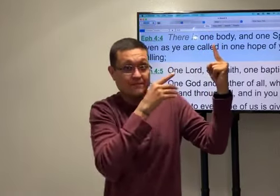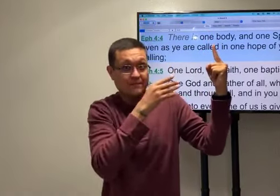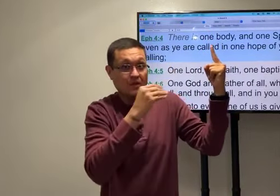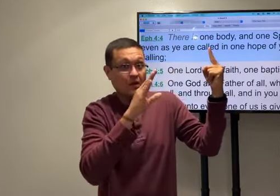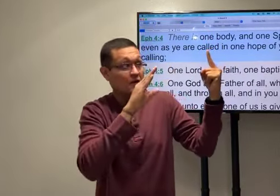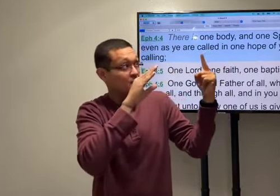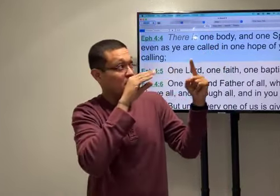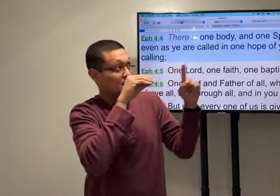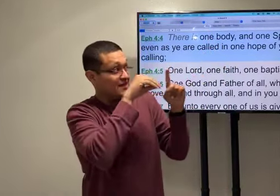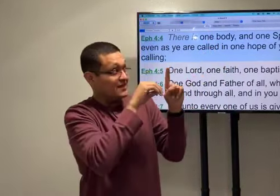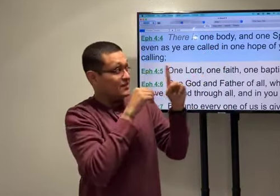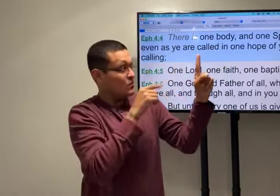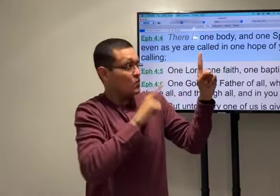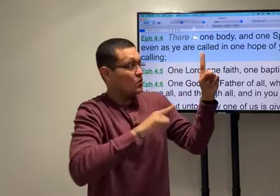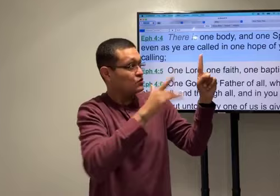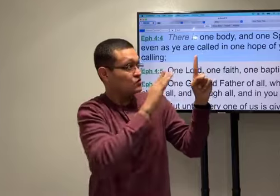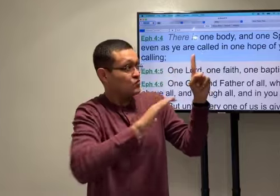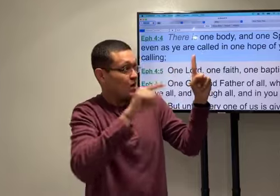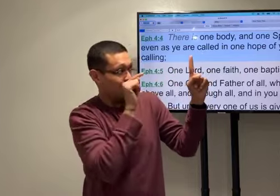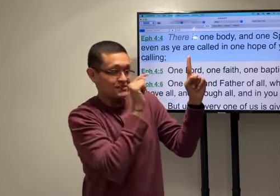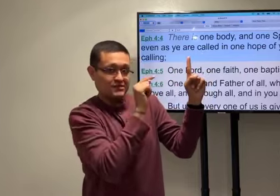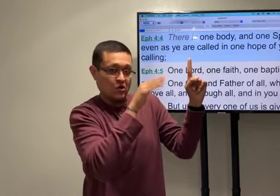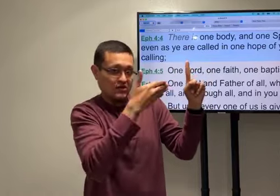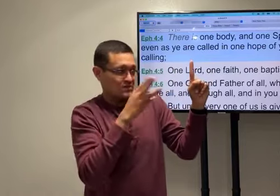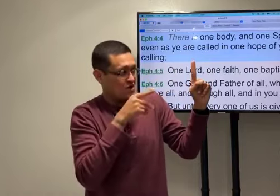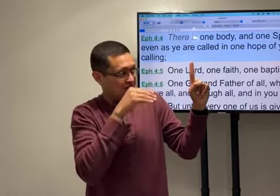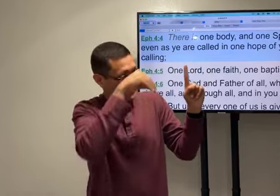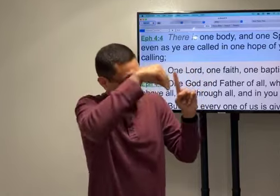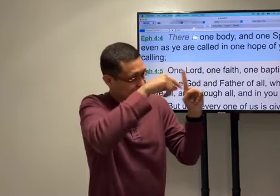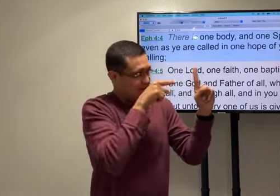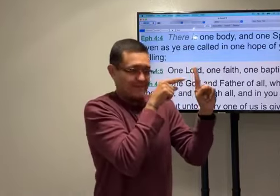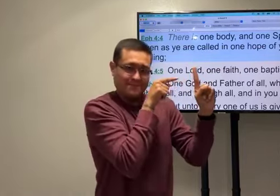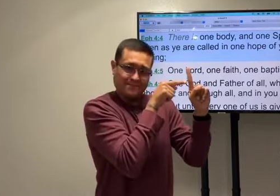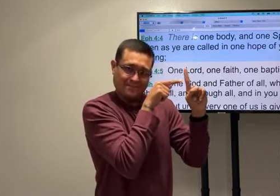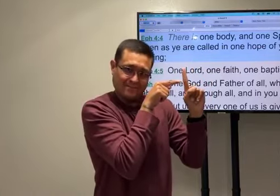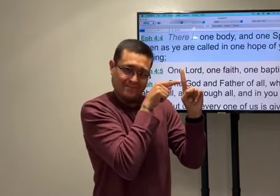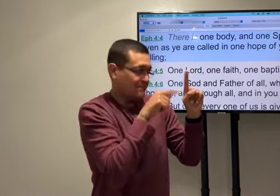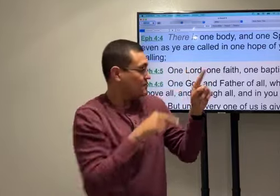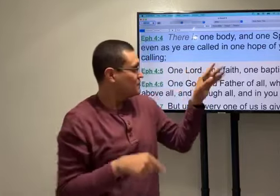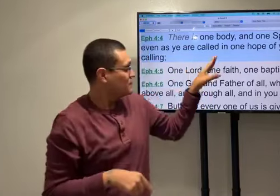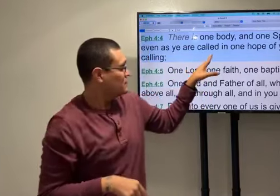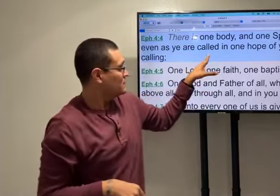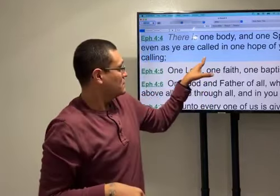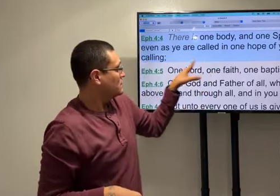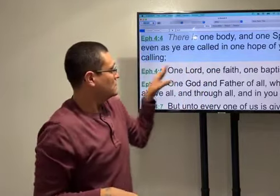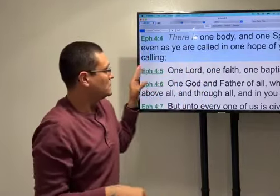The Father. Everything that's made by Him. Jesus Christ. Everything is Him.